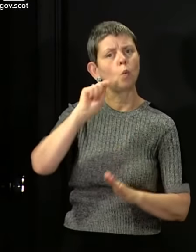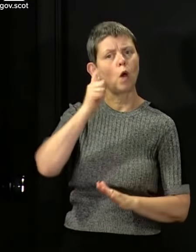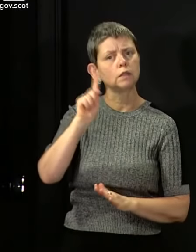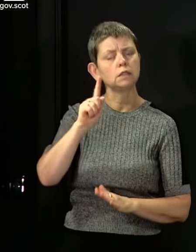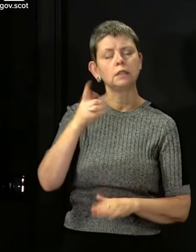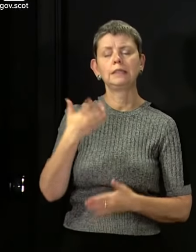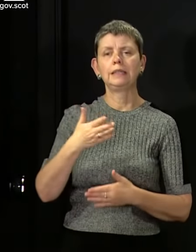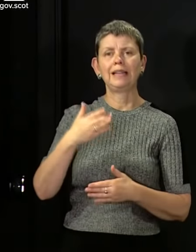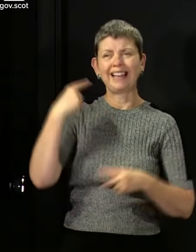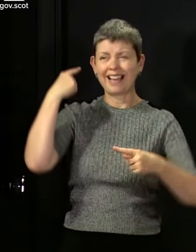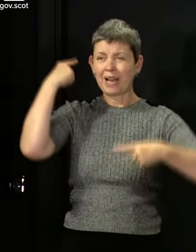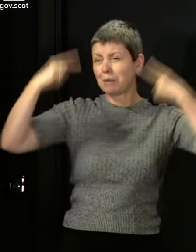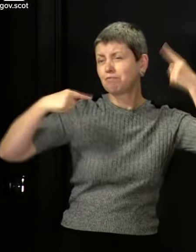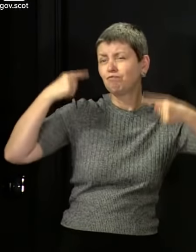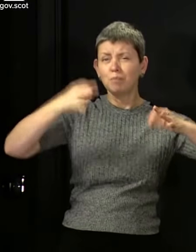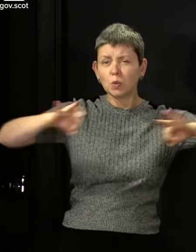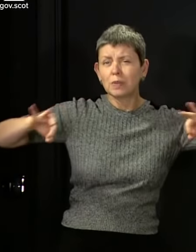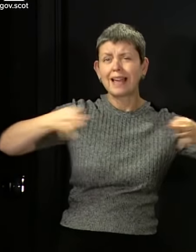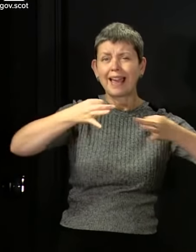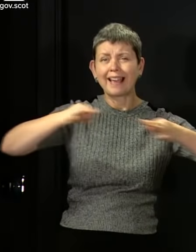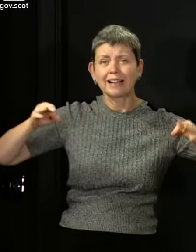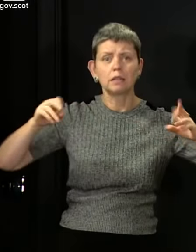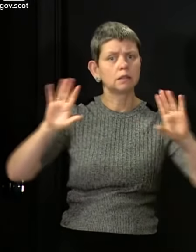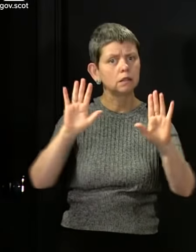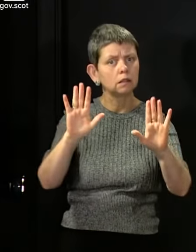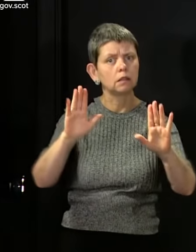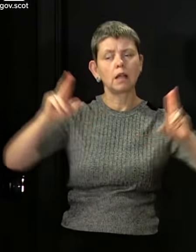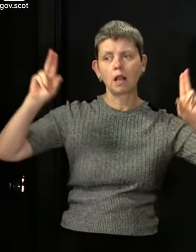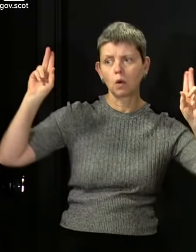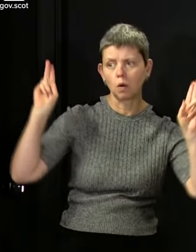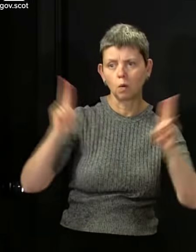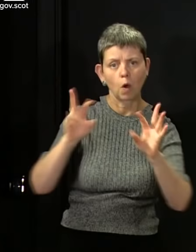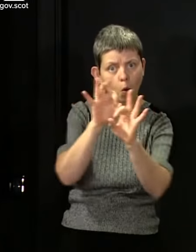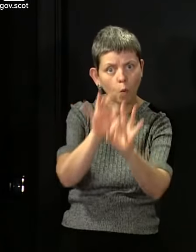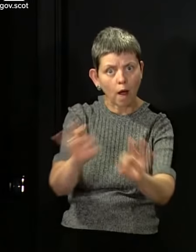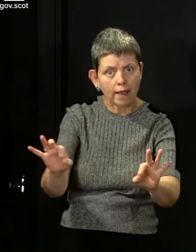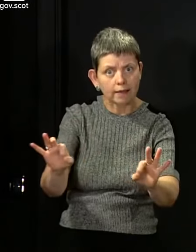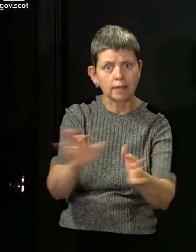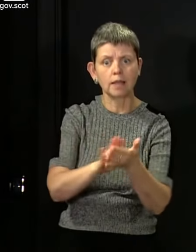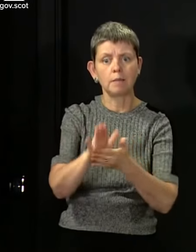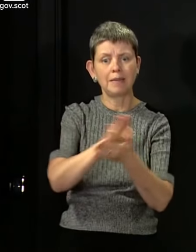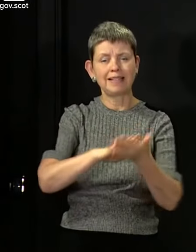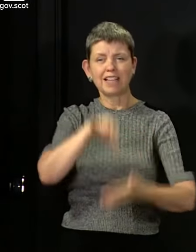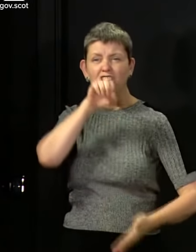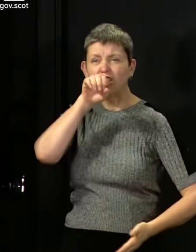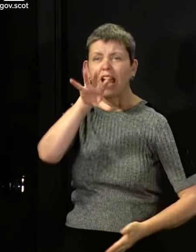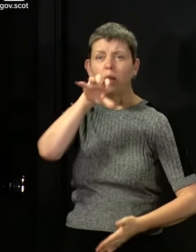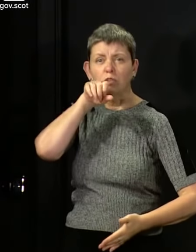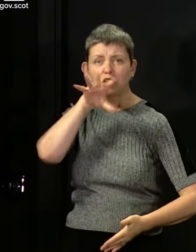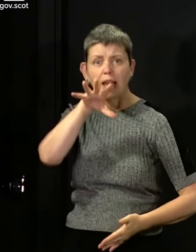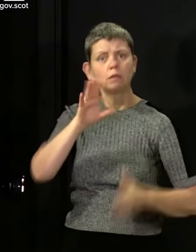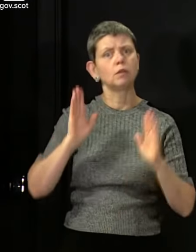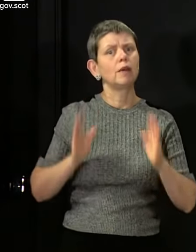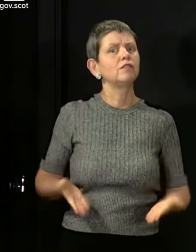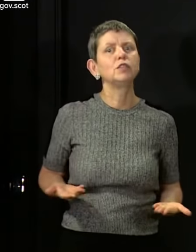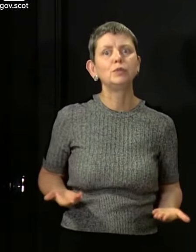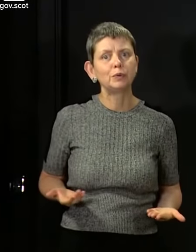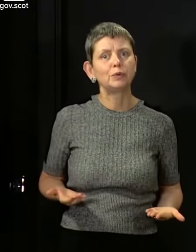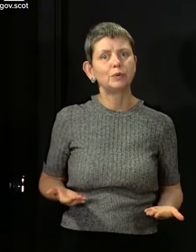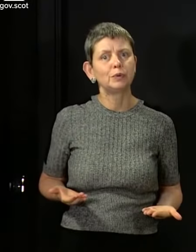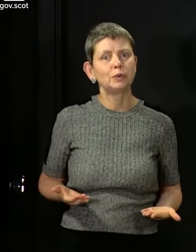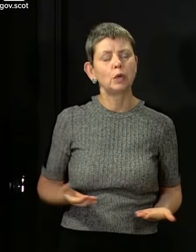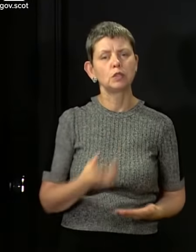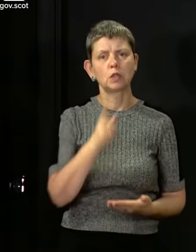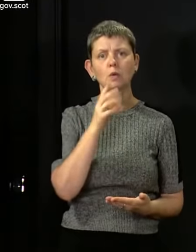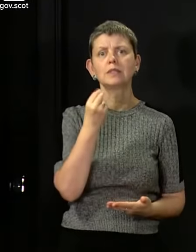an environment where they're having to shout to be heard. So some of these things that maybe don't immediately seem obvious when you're talking about controlling a virus